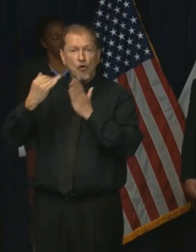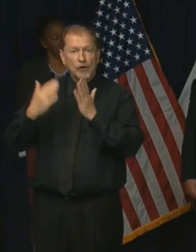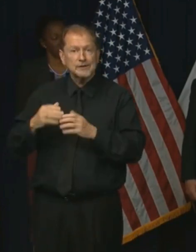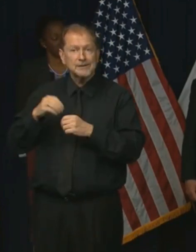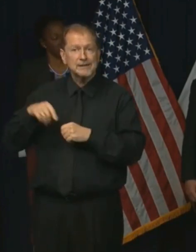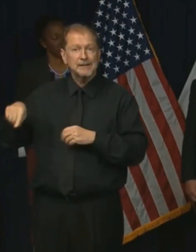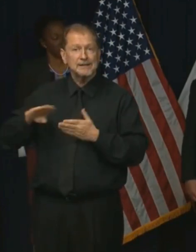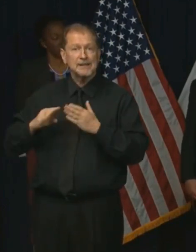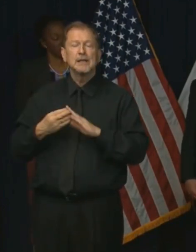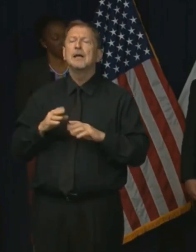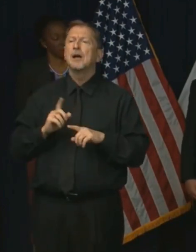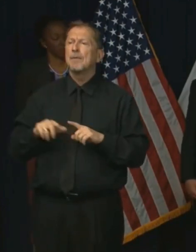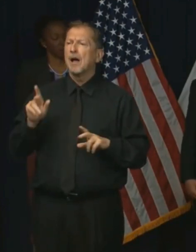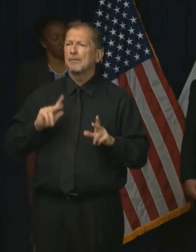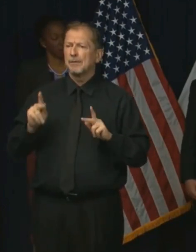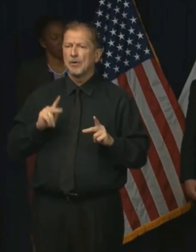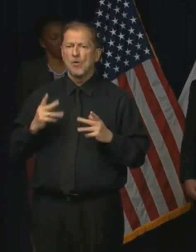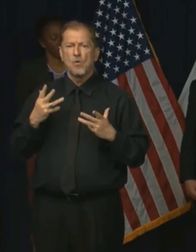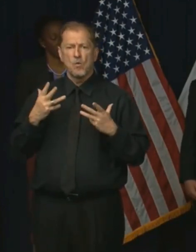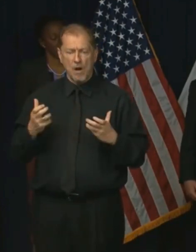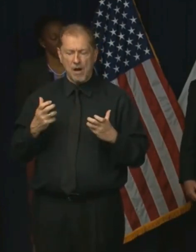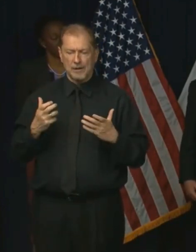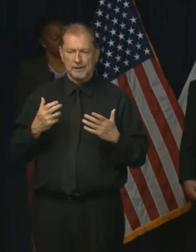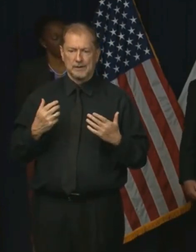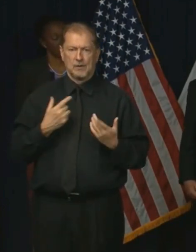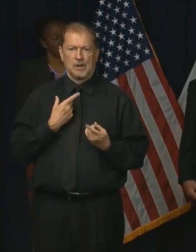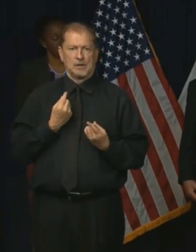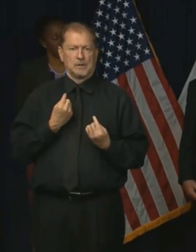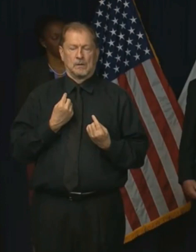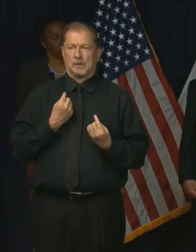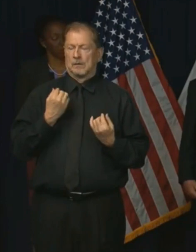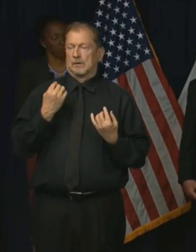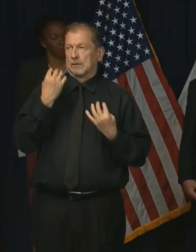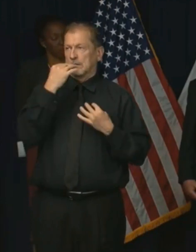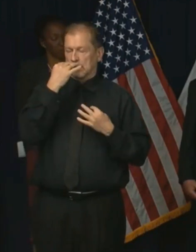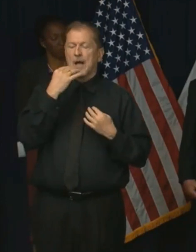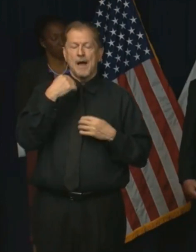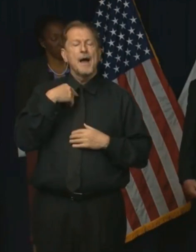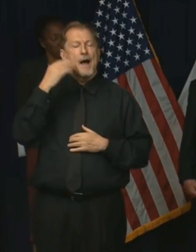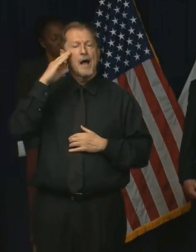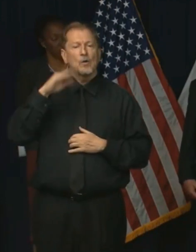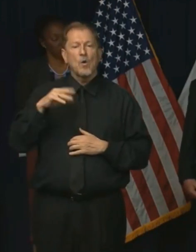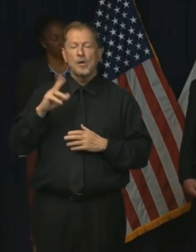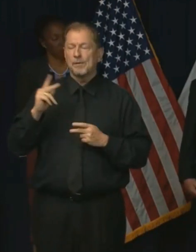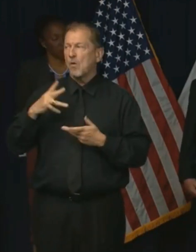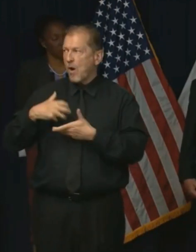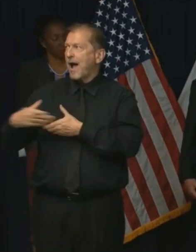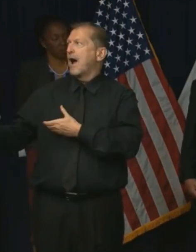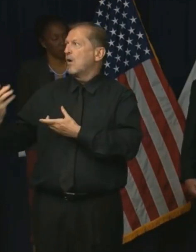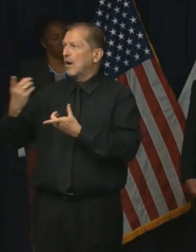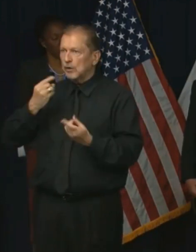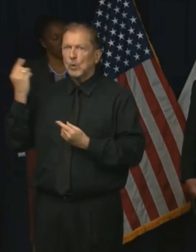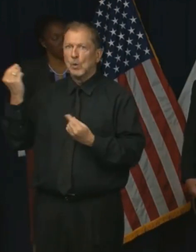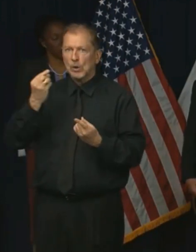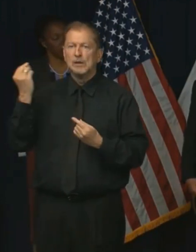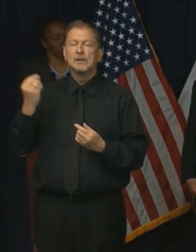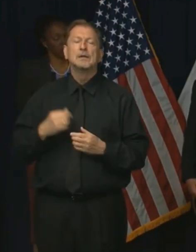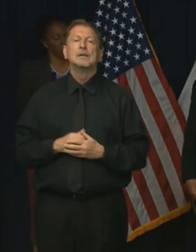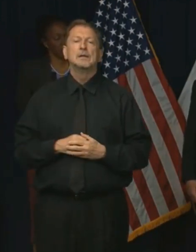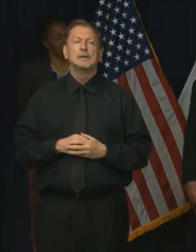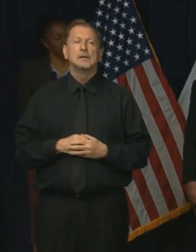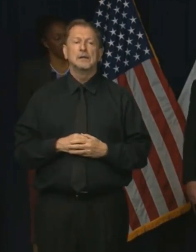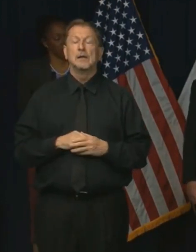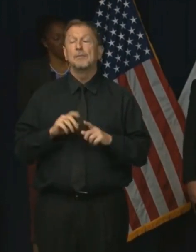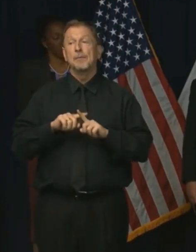we people want content and they want to be distracted from the day to day. I get that. But I'm as I said before, I'm really